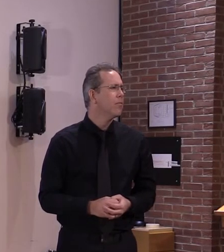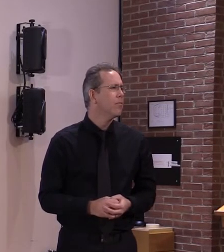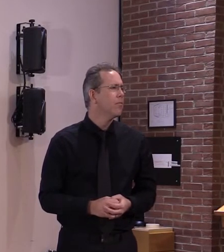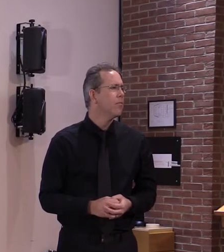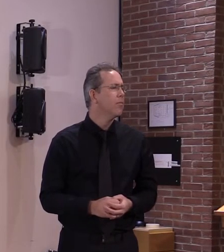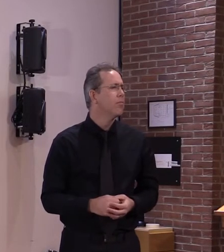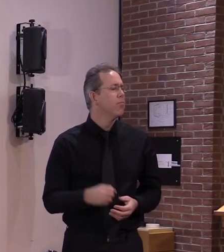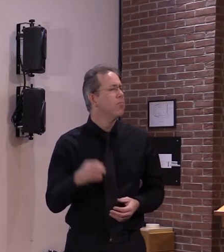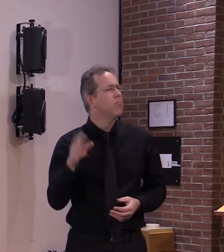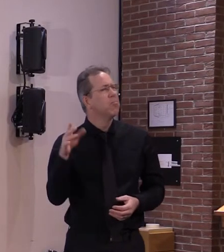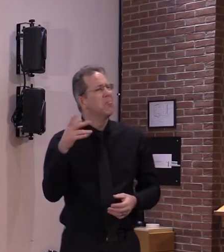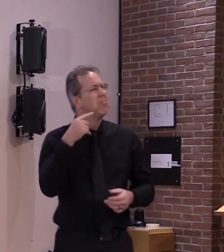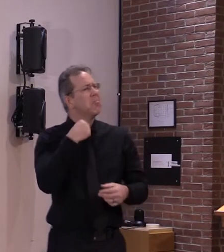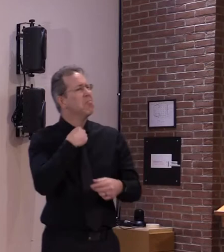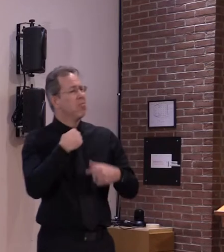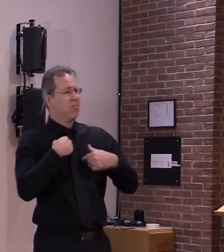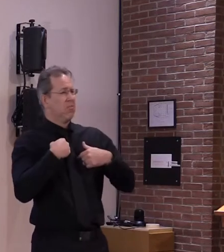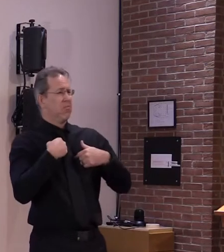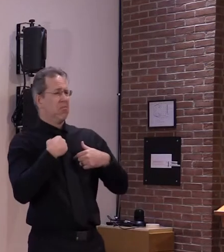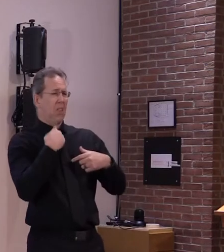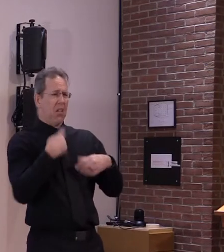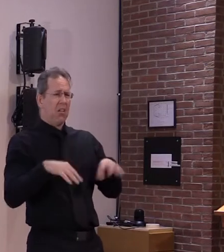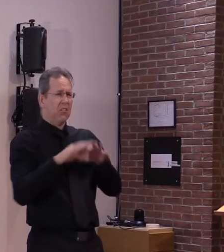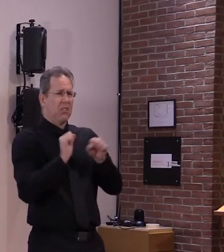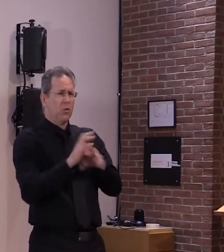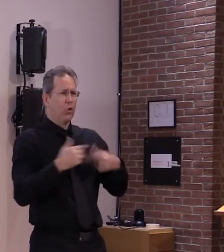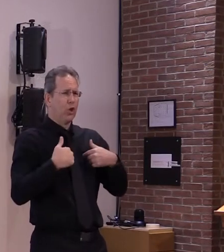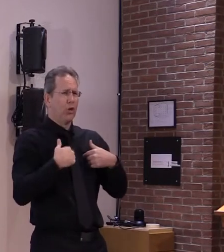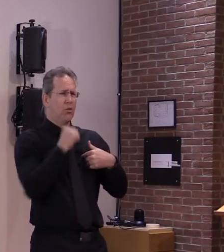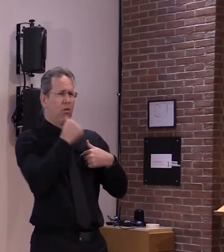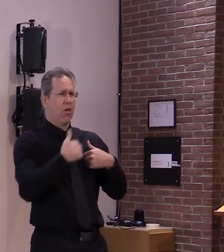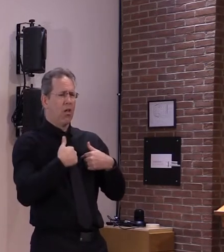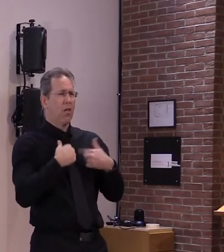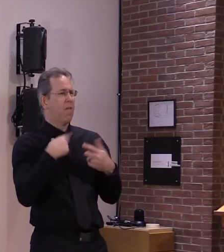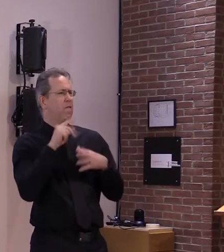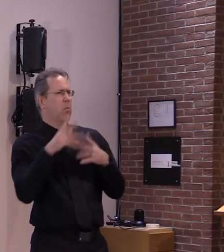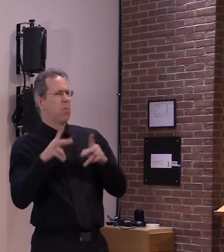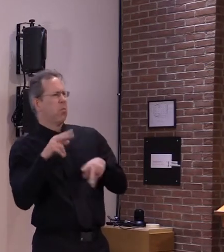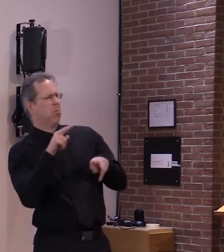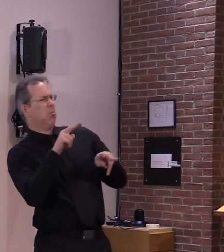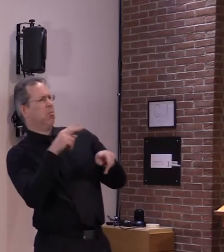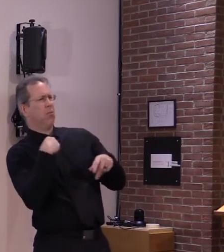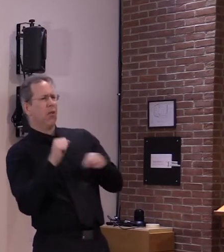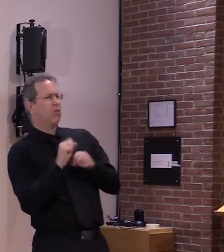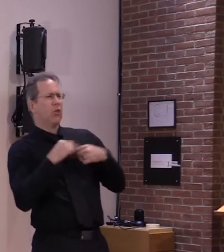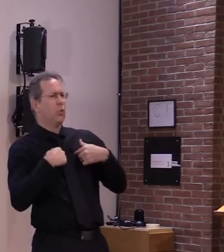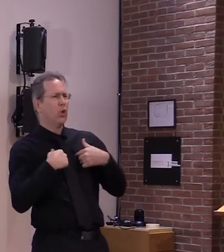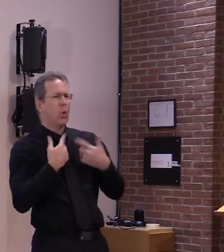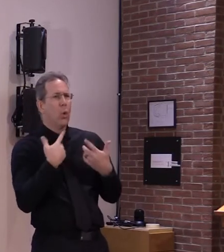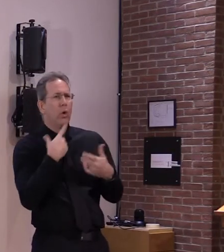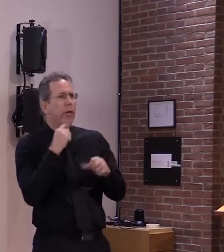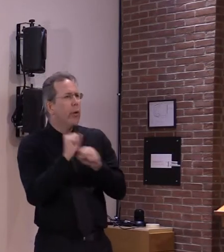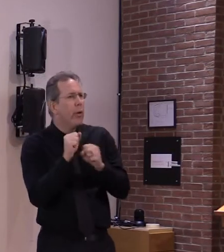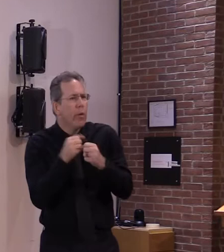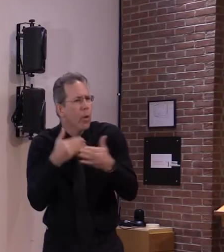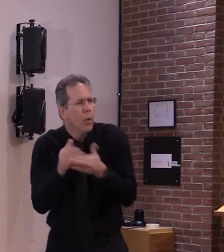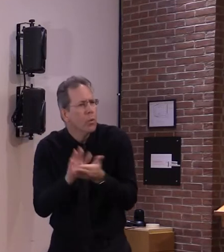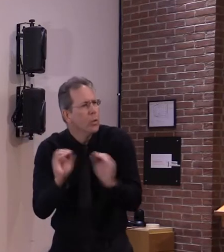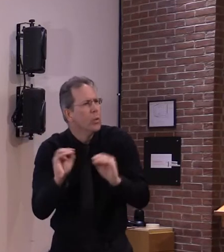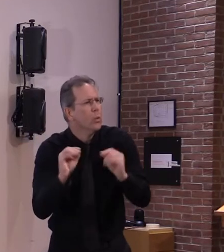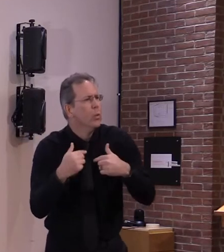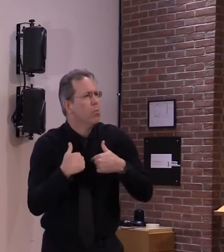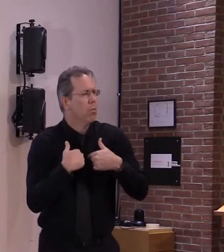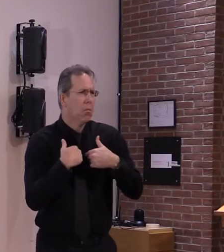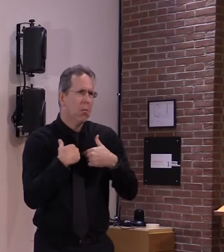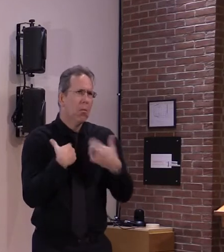to to get a vaccine yeah so obviously the group 1b which as i emphasize